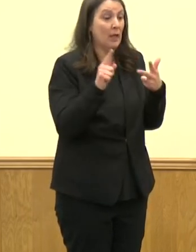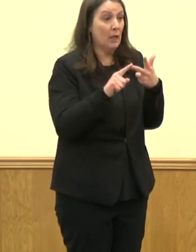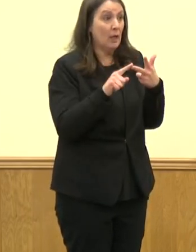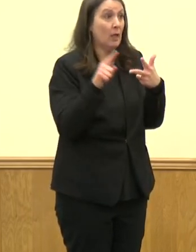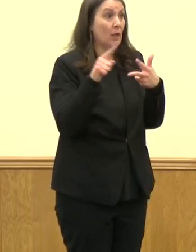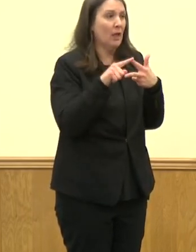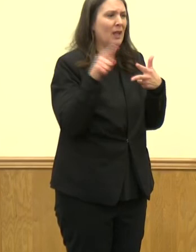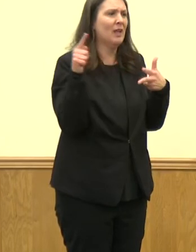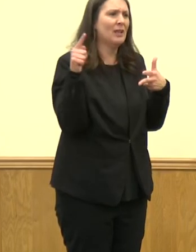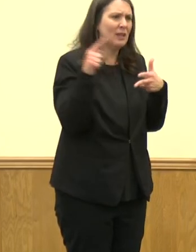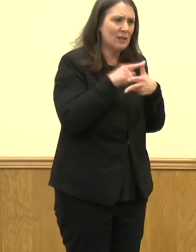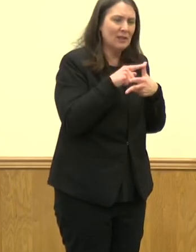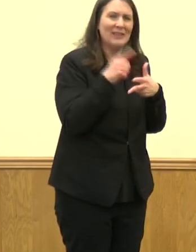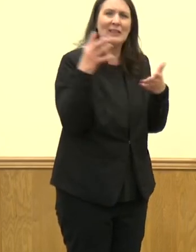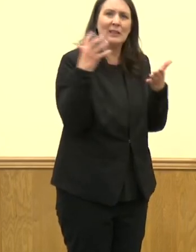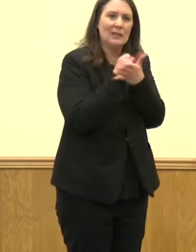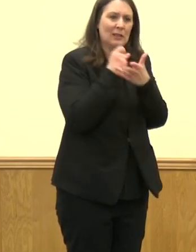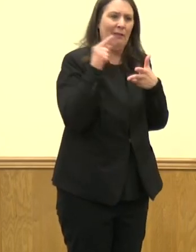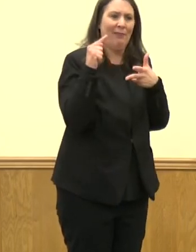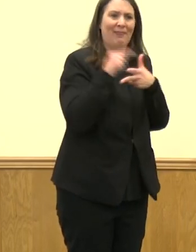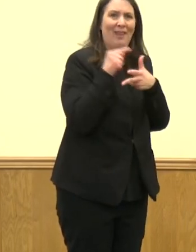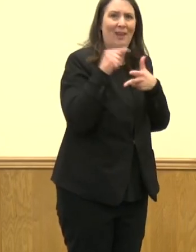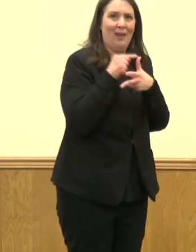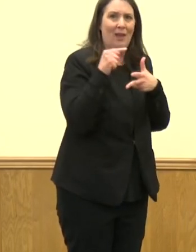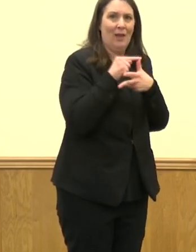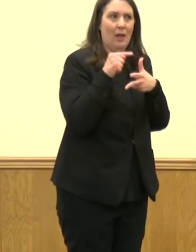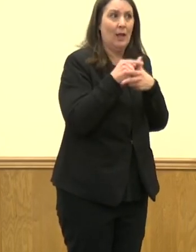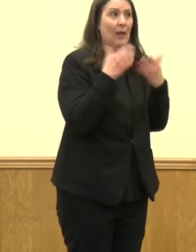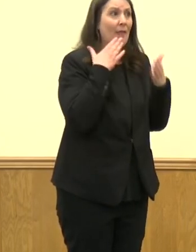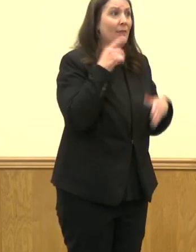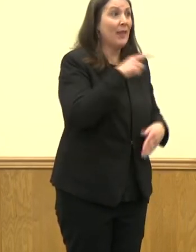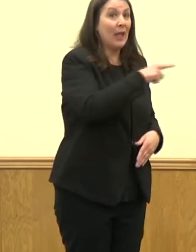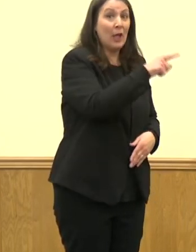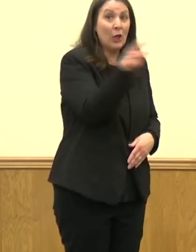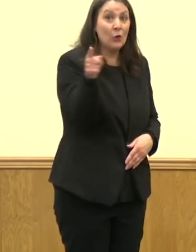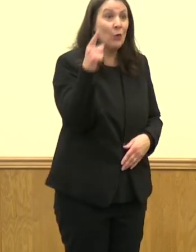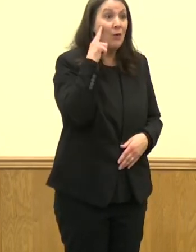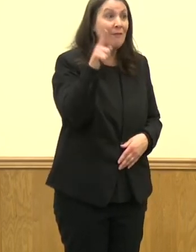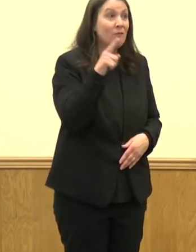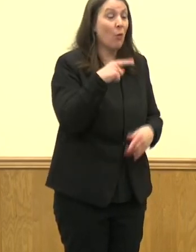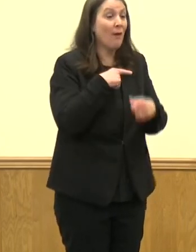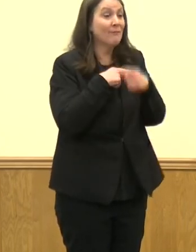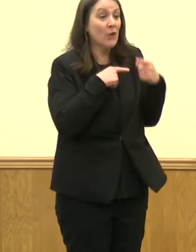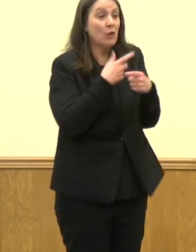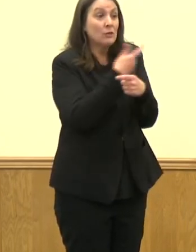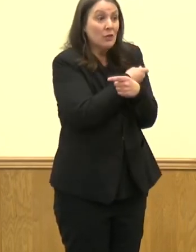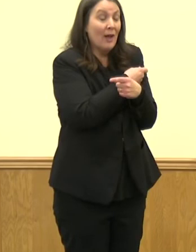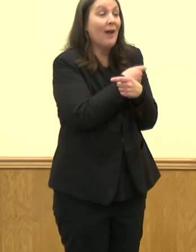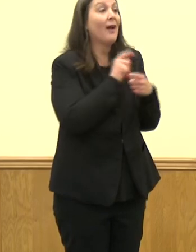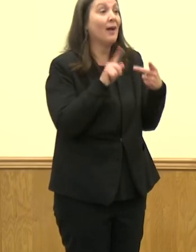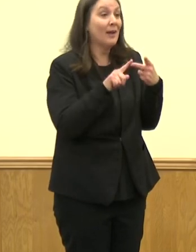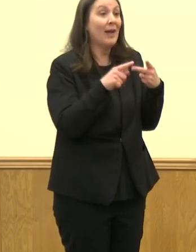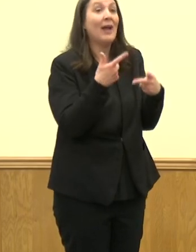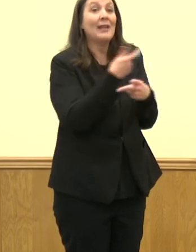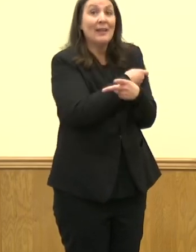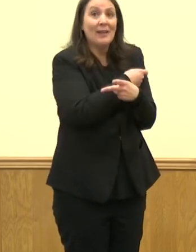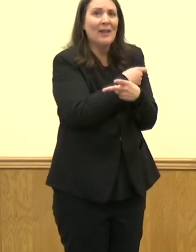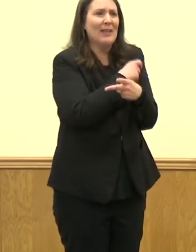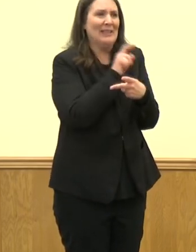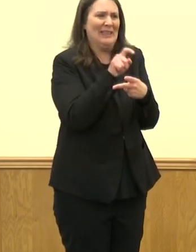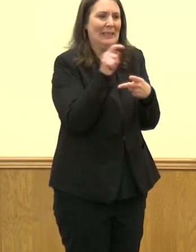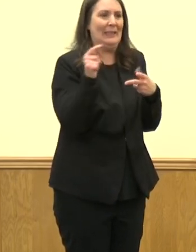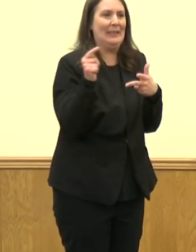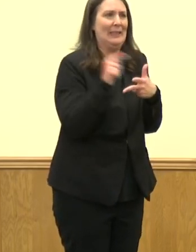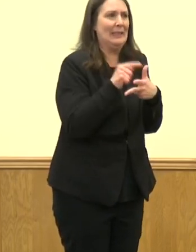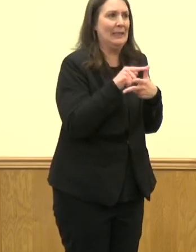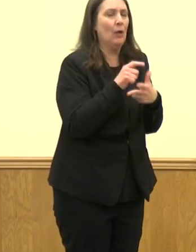in their vaccines. So taking that next step, you know, thank you for getting your first round of vaccines, but now we need you to get your booster. I think that's going to help attribute